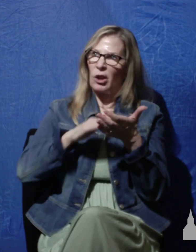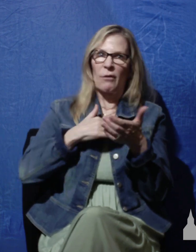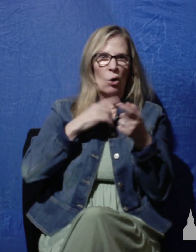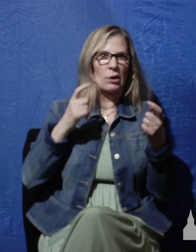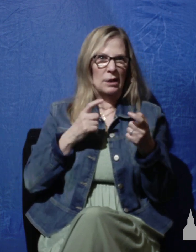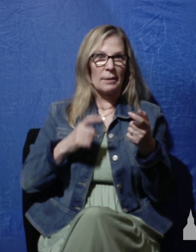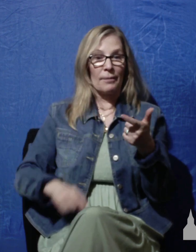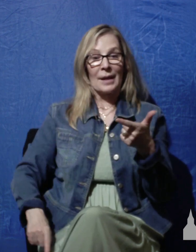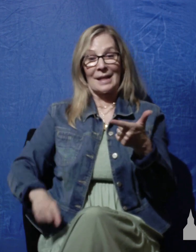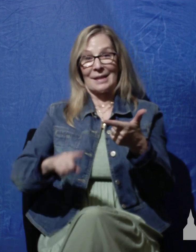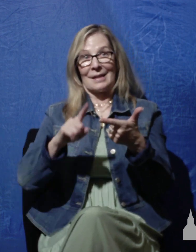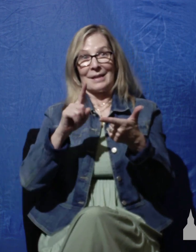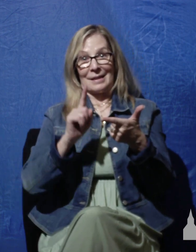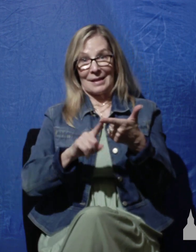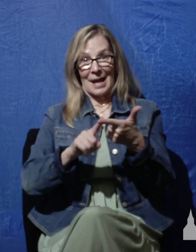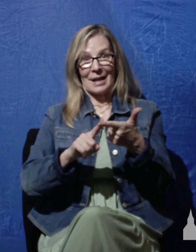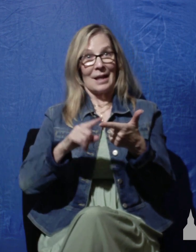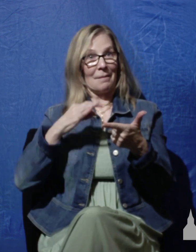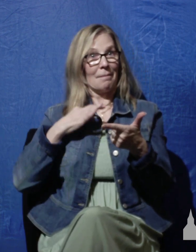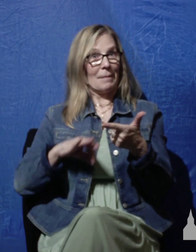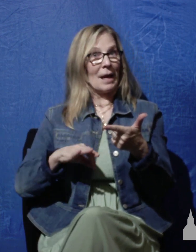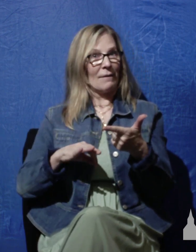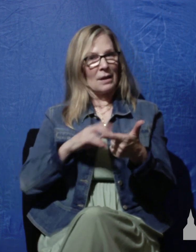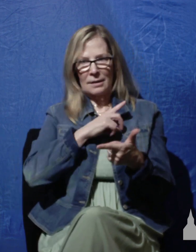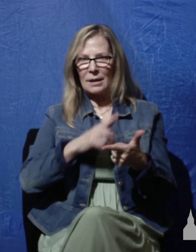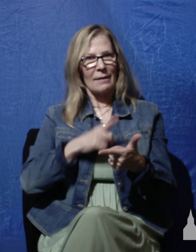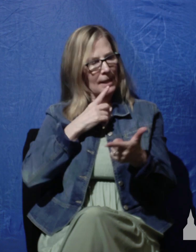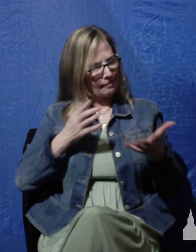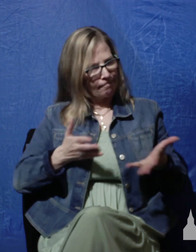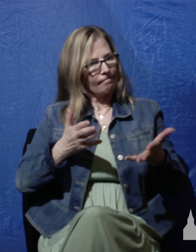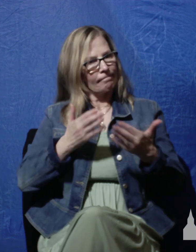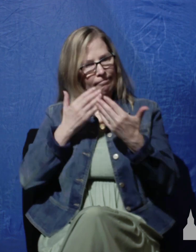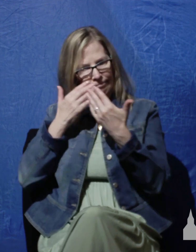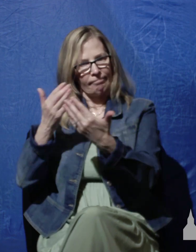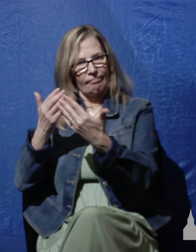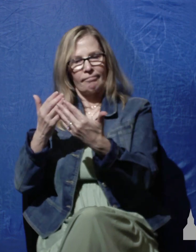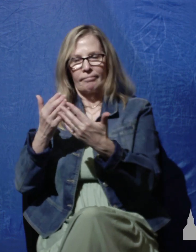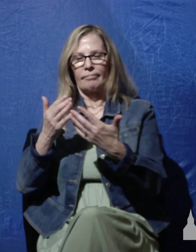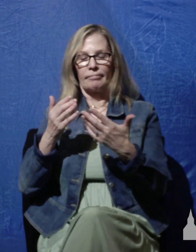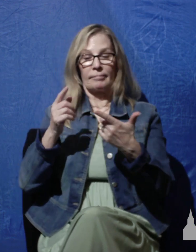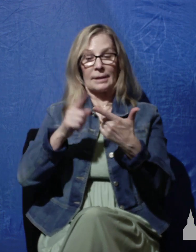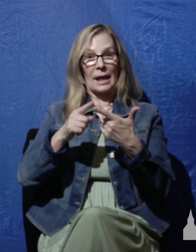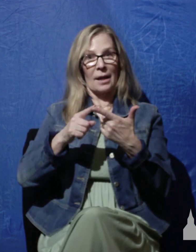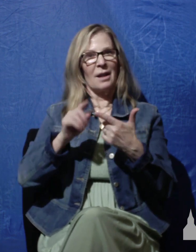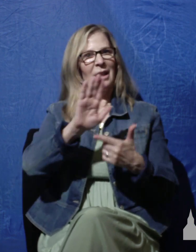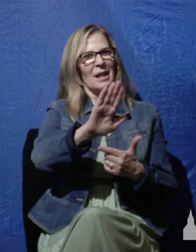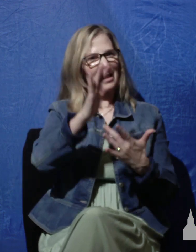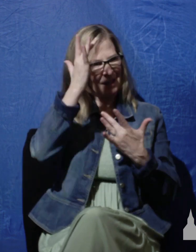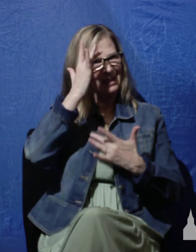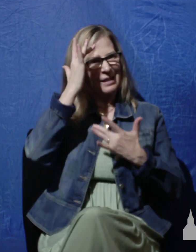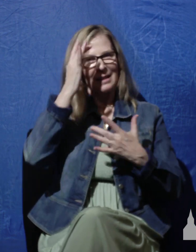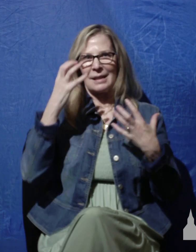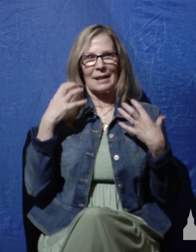God gave David for which he tells his soul to praise God. And that is the blessing of healing his diseases. The second part of